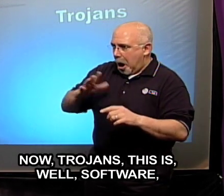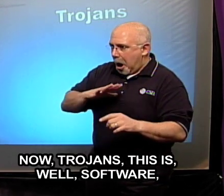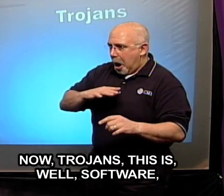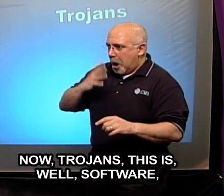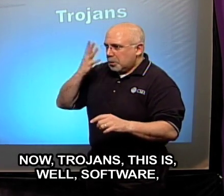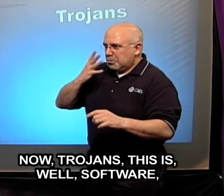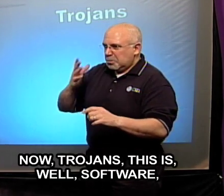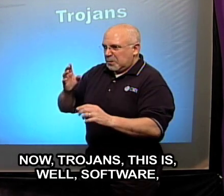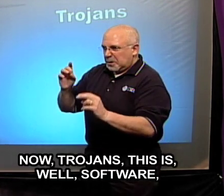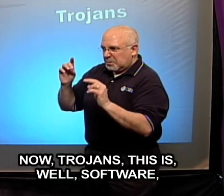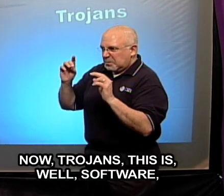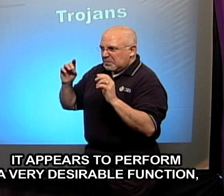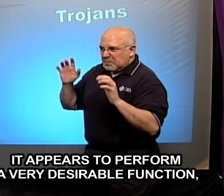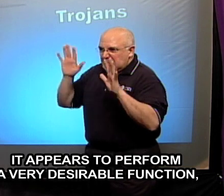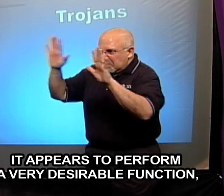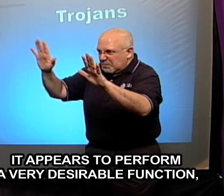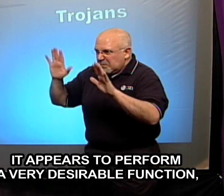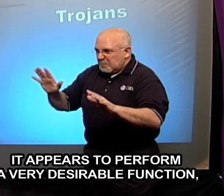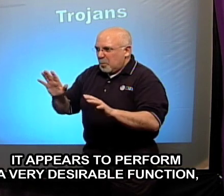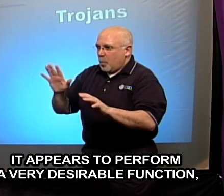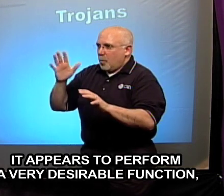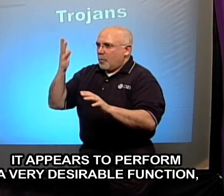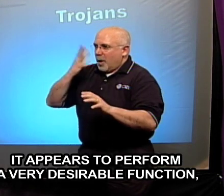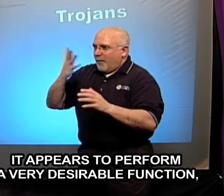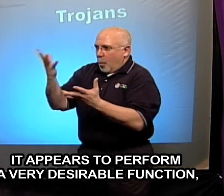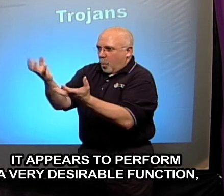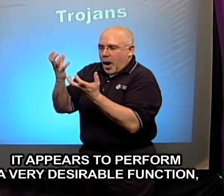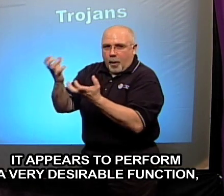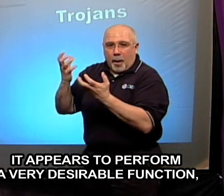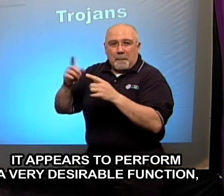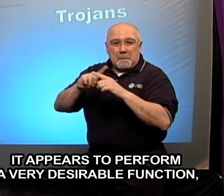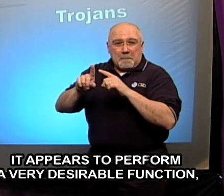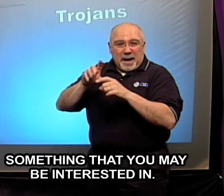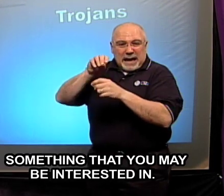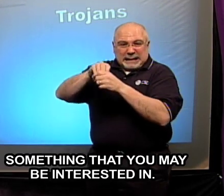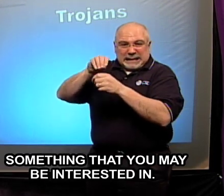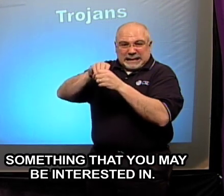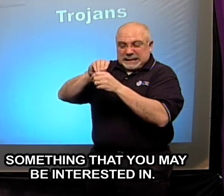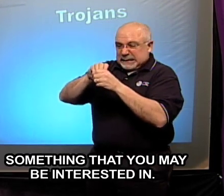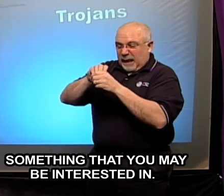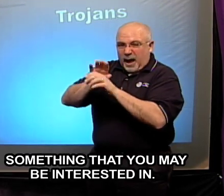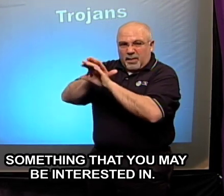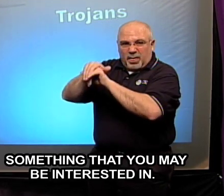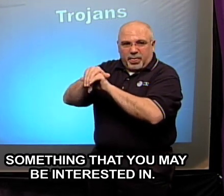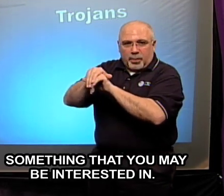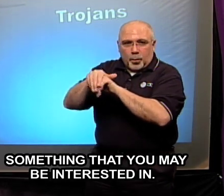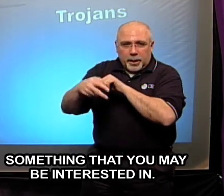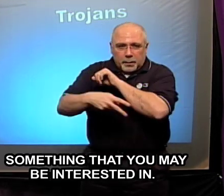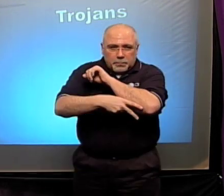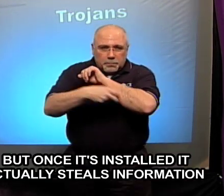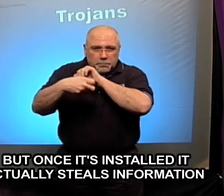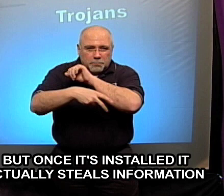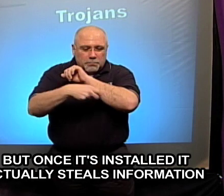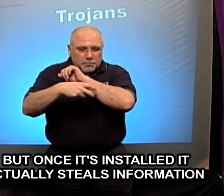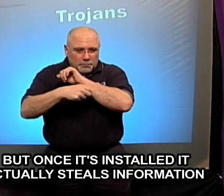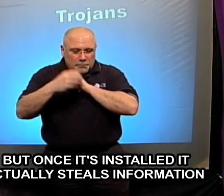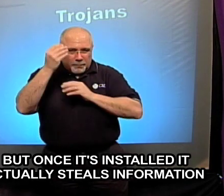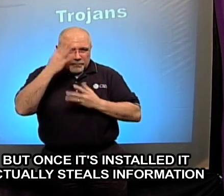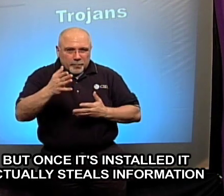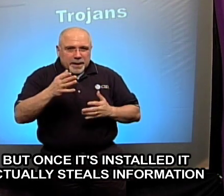well software it appears to perform a very desirable function something that you may be interested in but once it's installed